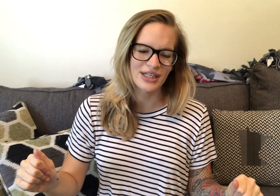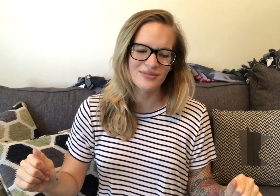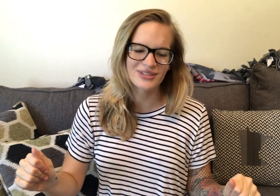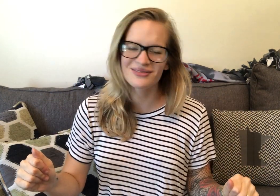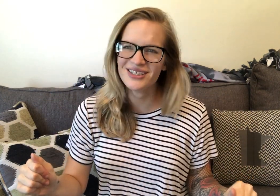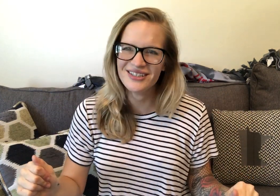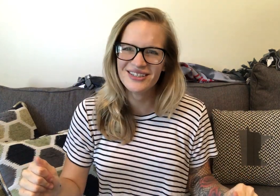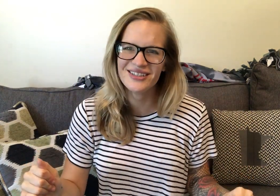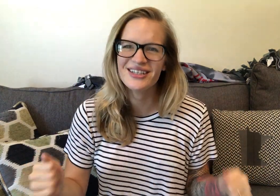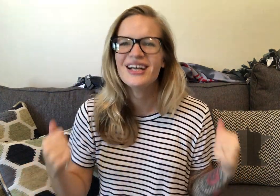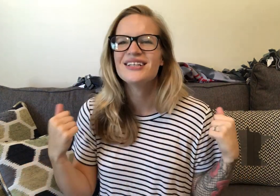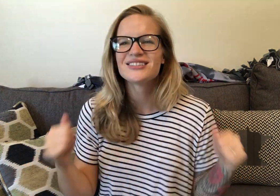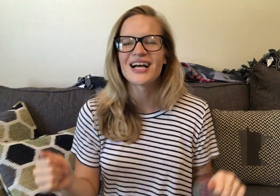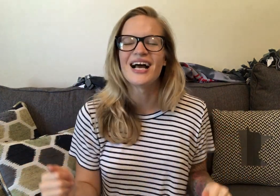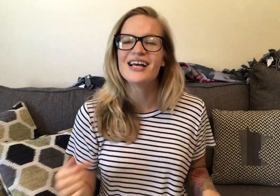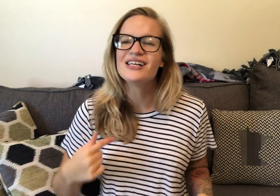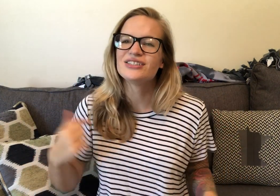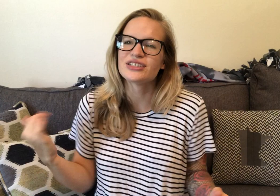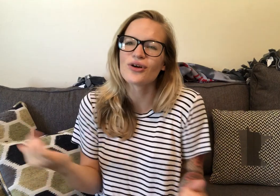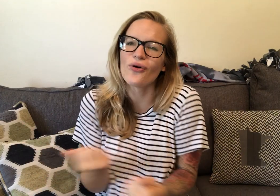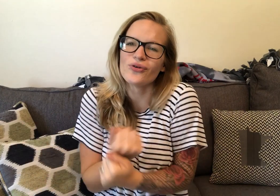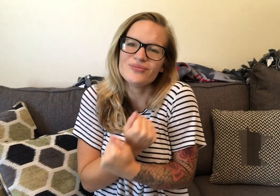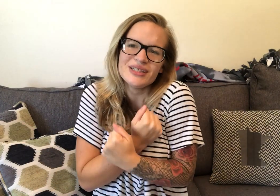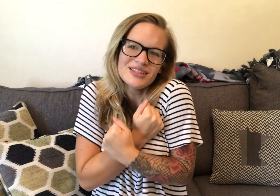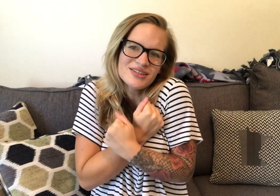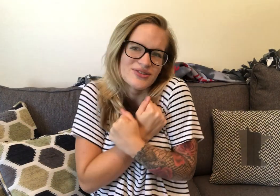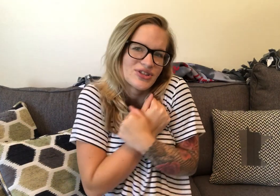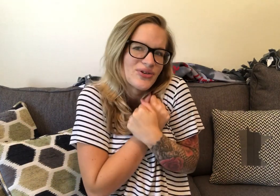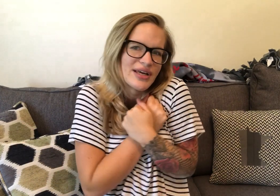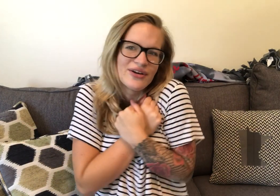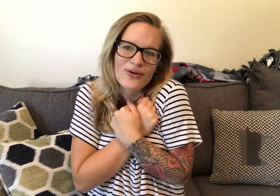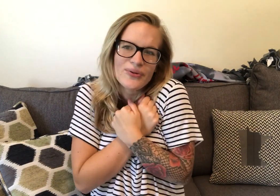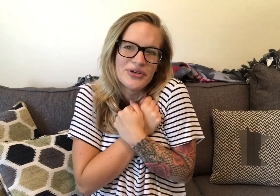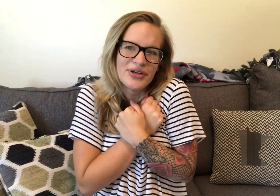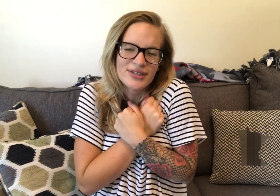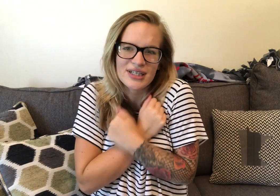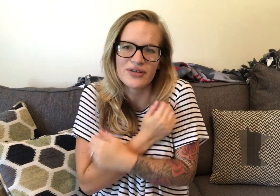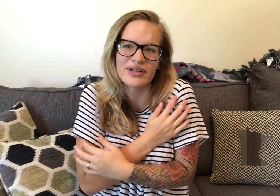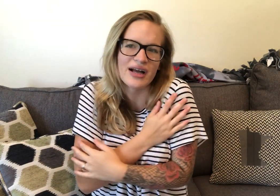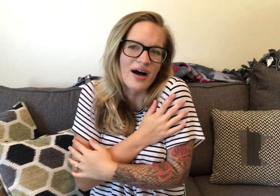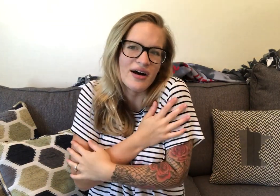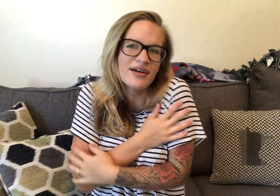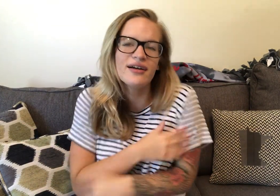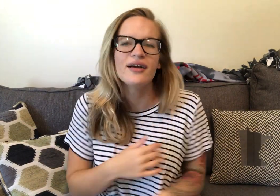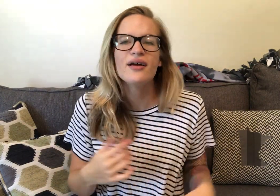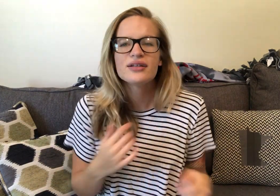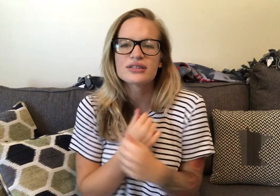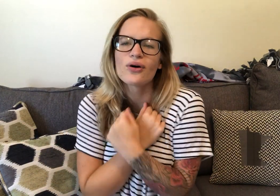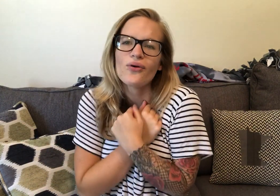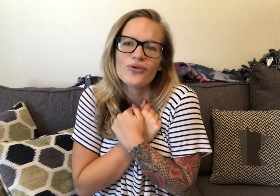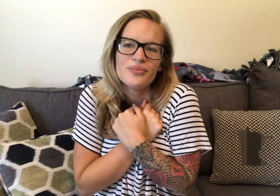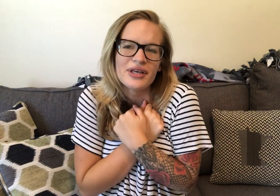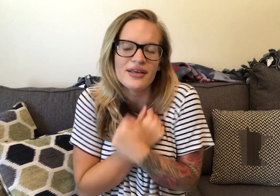times. Try. Just hold me. So show that you're holding yourself like a hug. Just hold me.